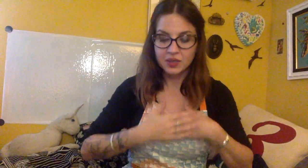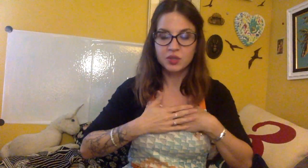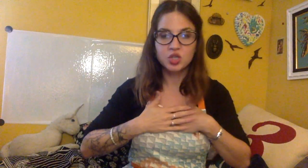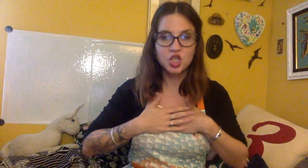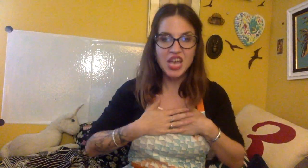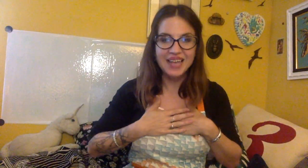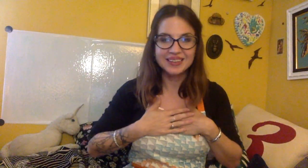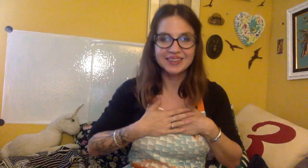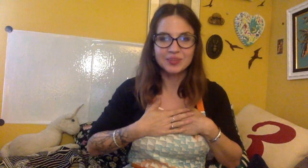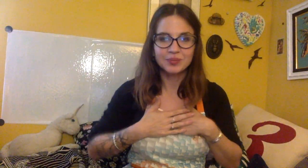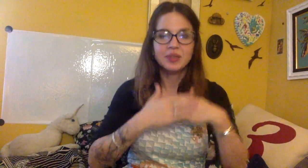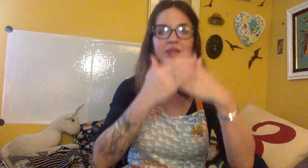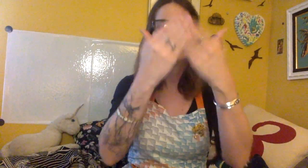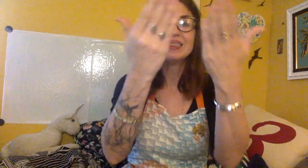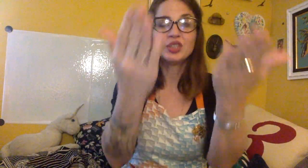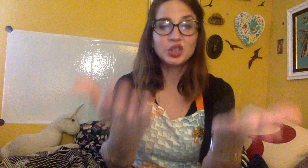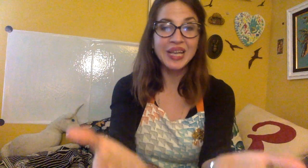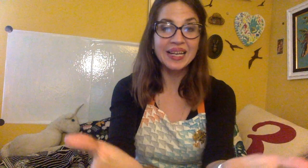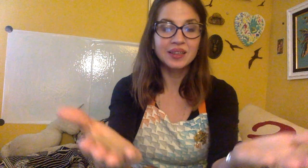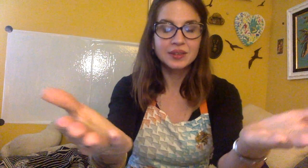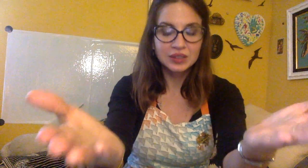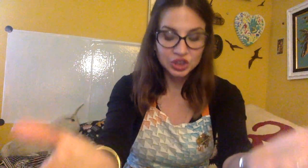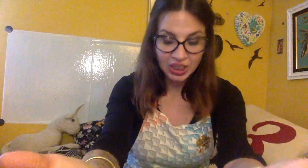Check. Check. Ch.